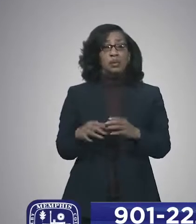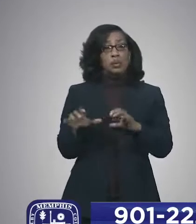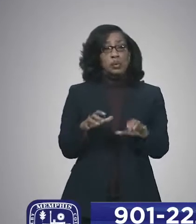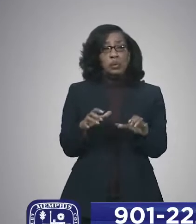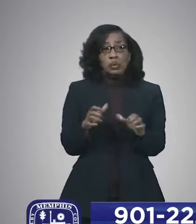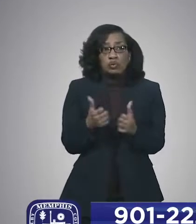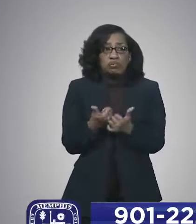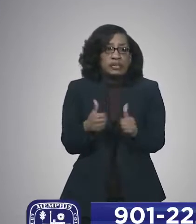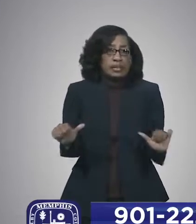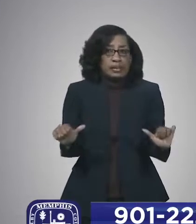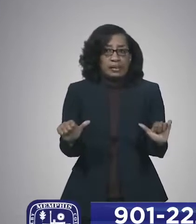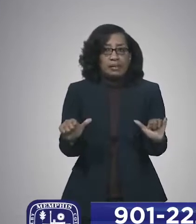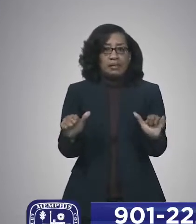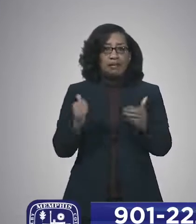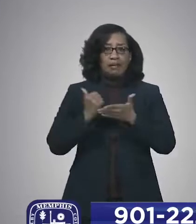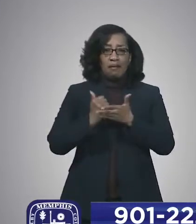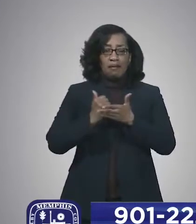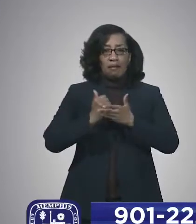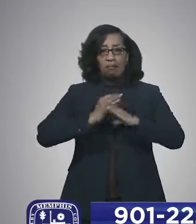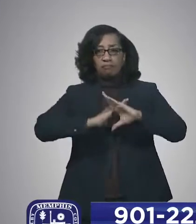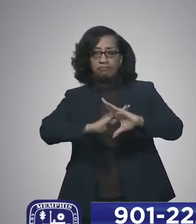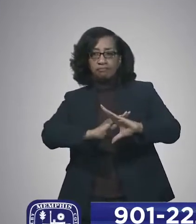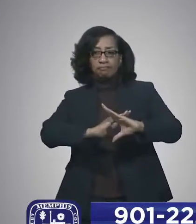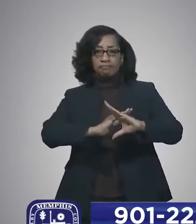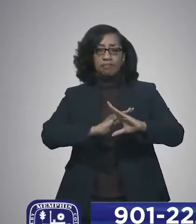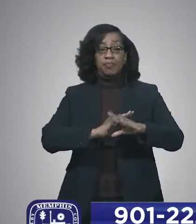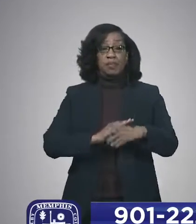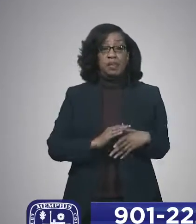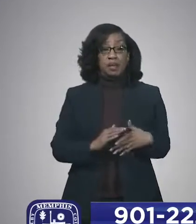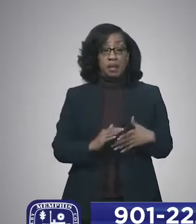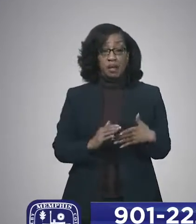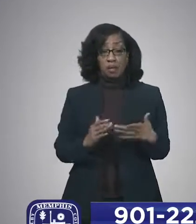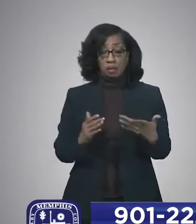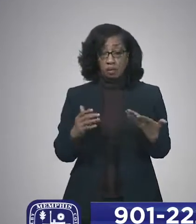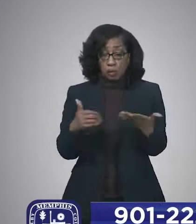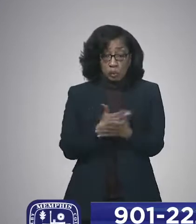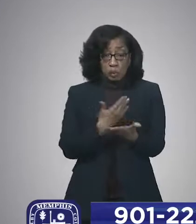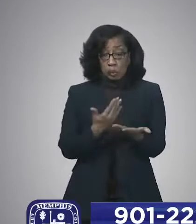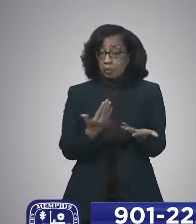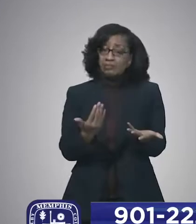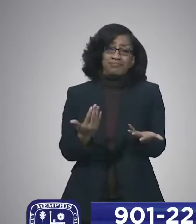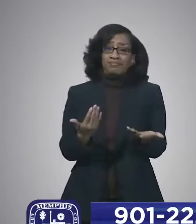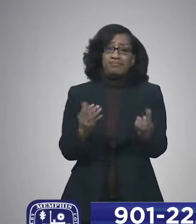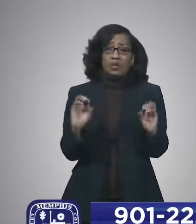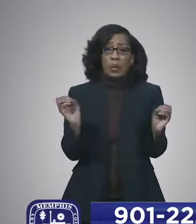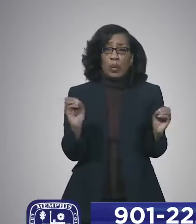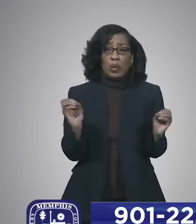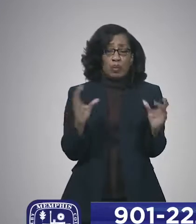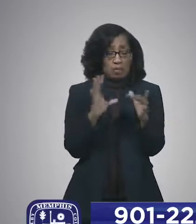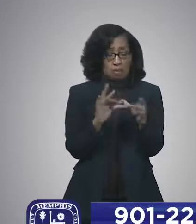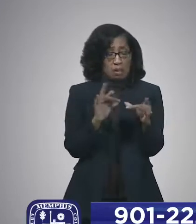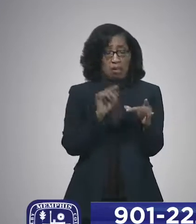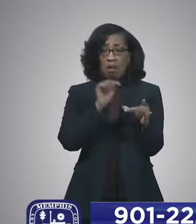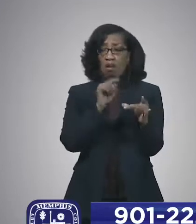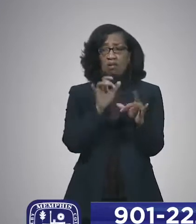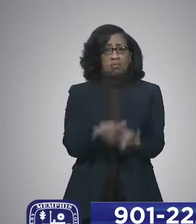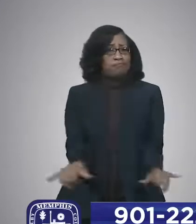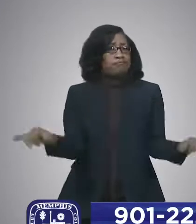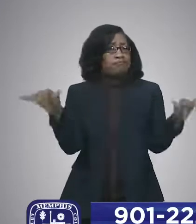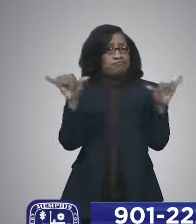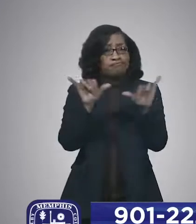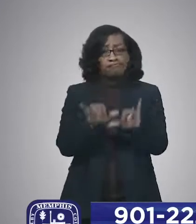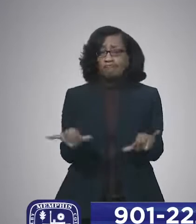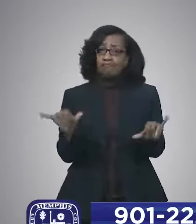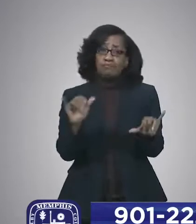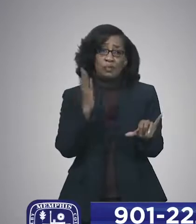the things we know work. So, when you ask about any new things to do, no, the message is the same. We know that